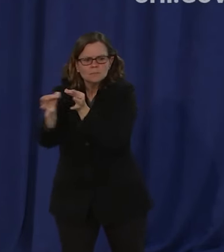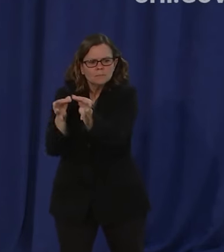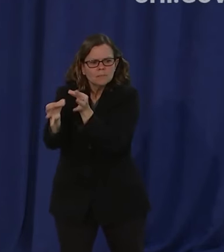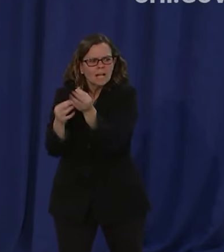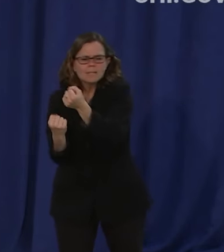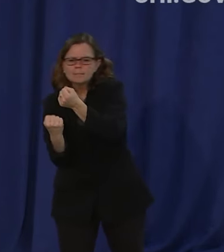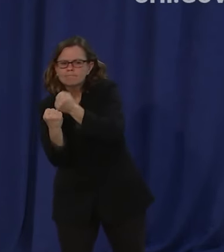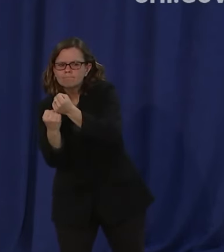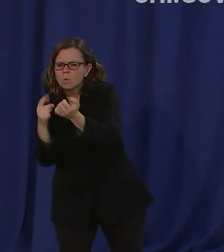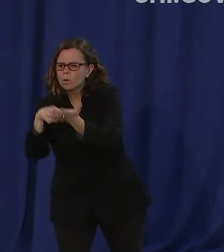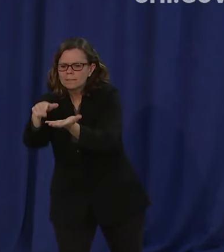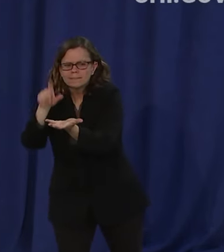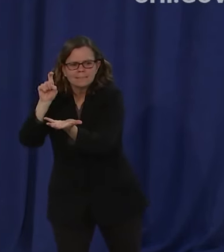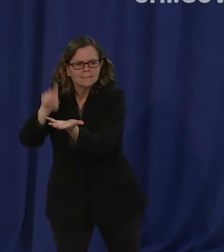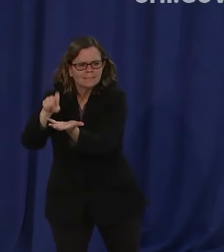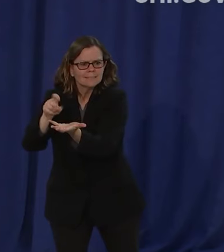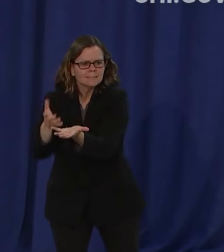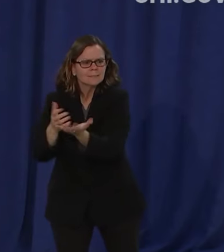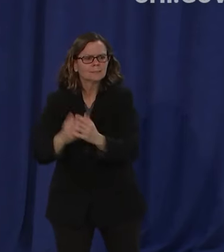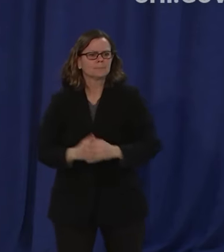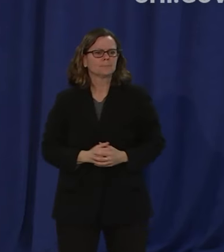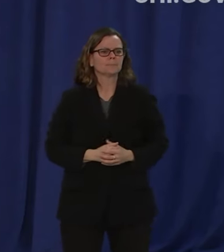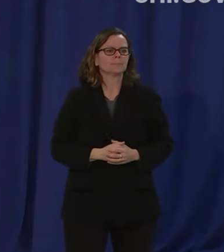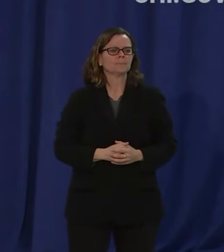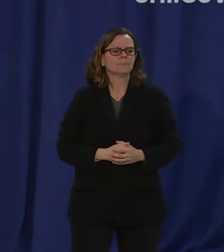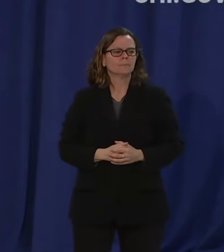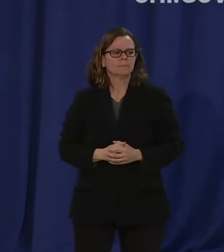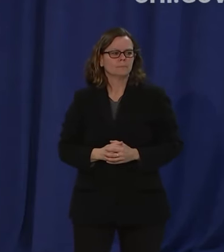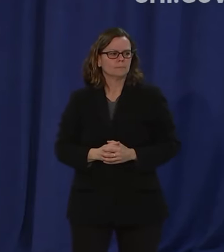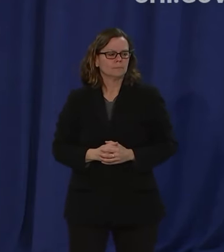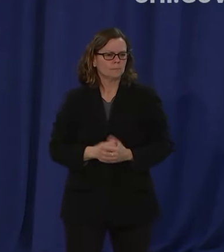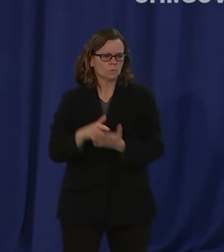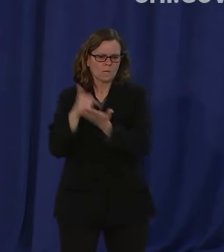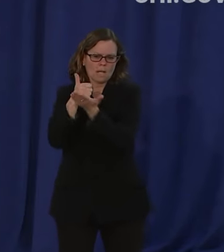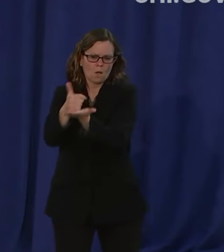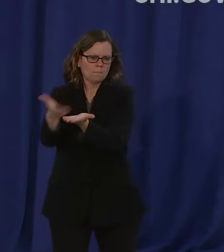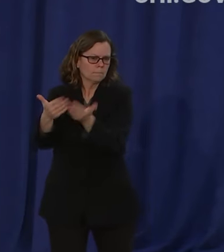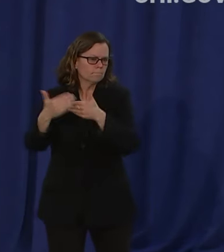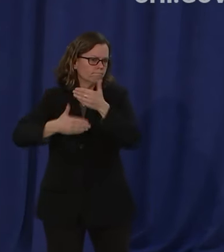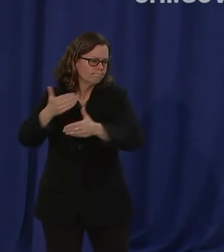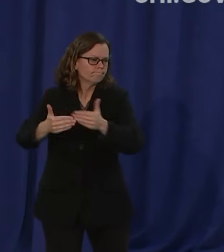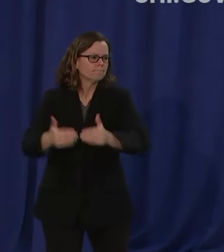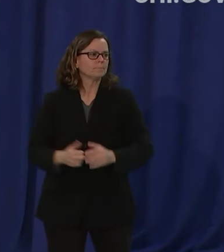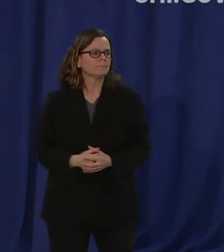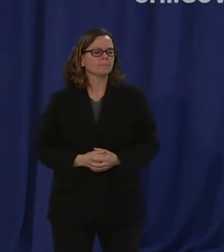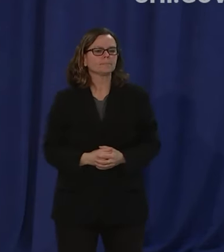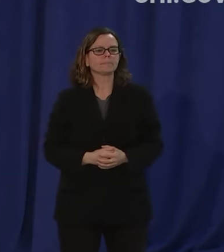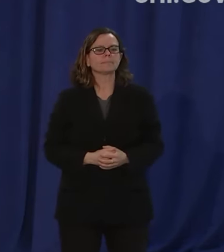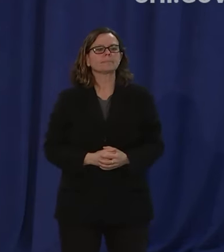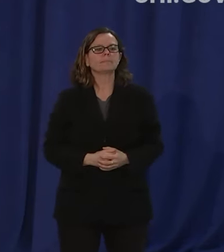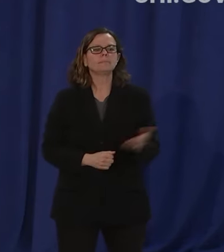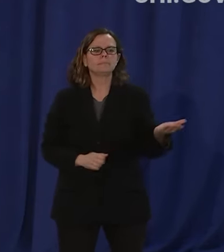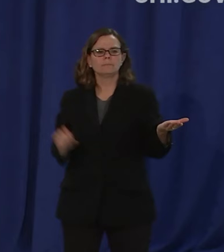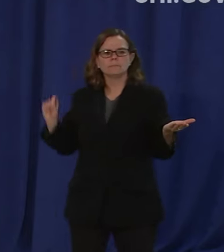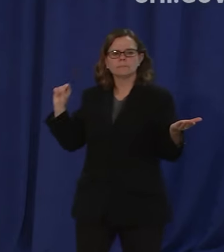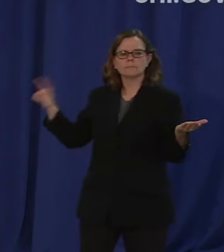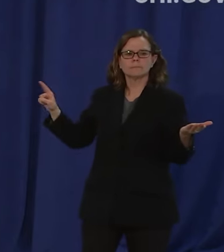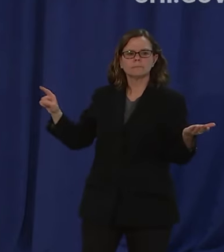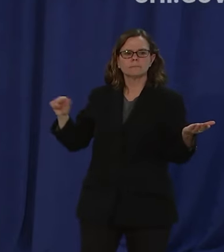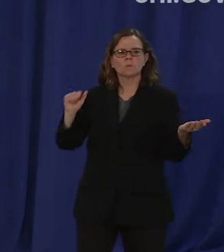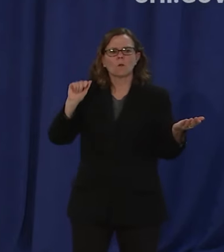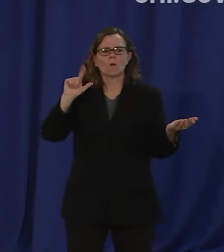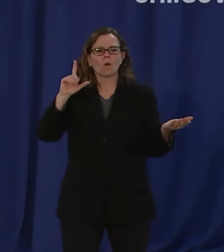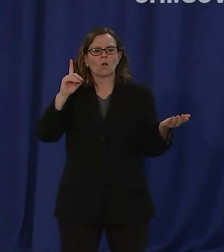fight this disease question from the hyde park herald alderman janette taylor says her opposition to the ordinance